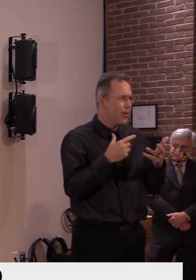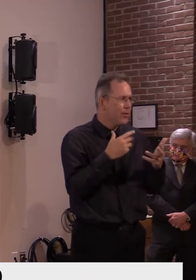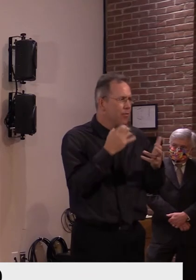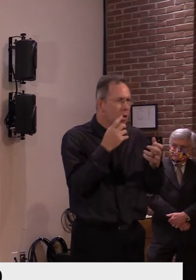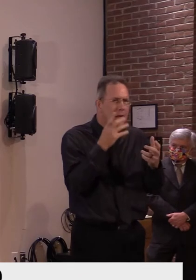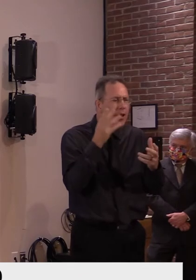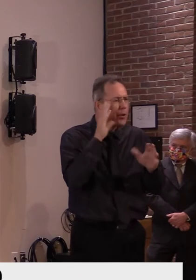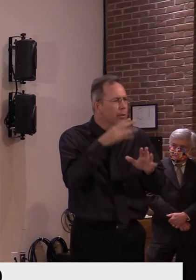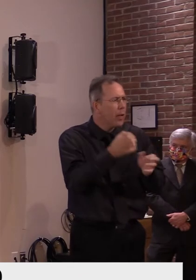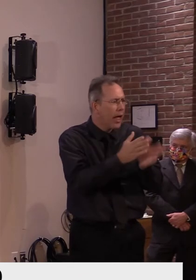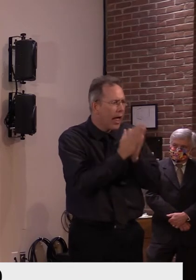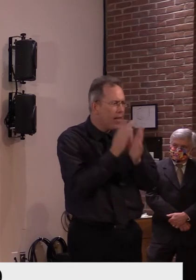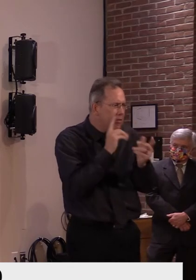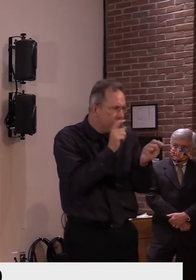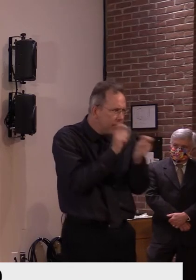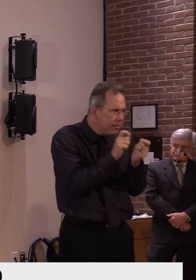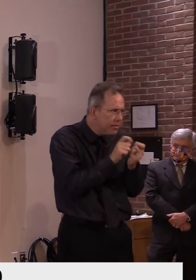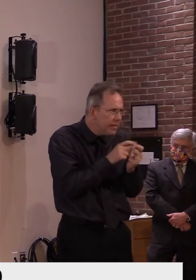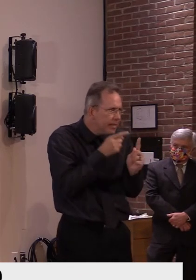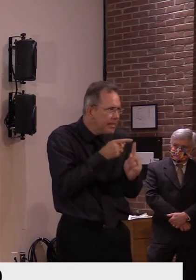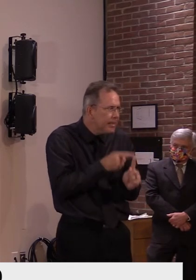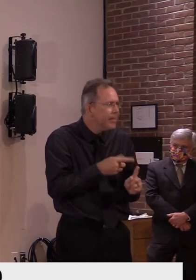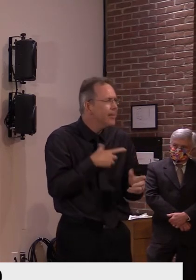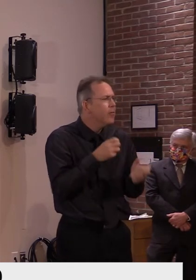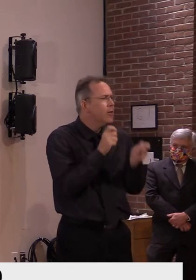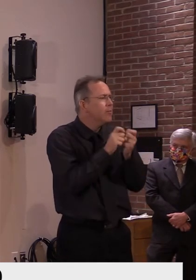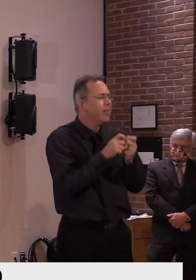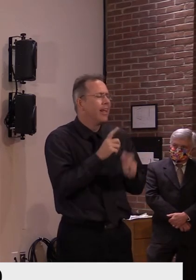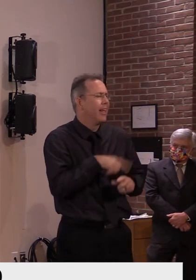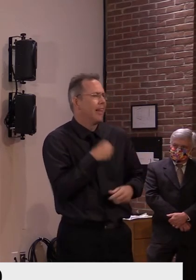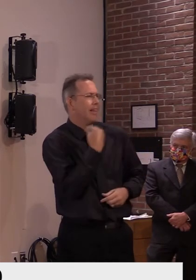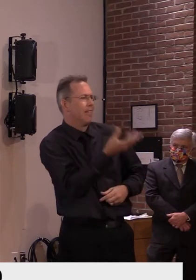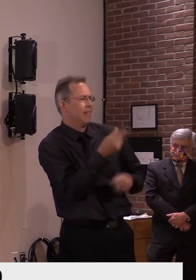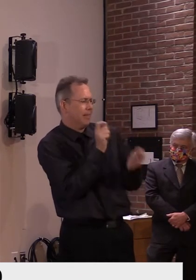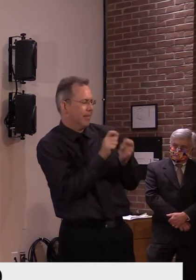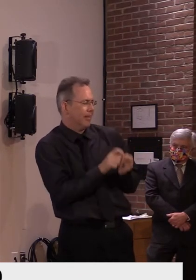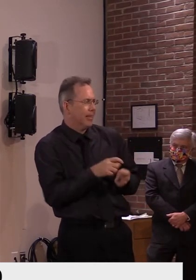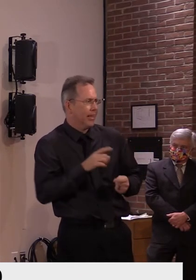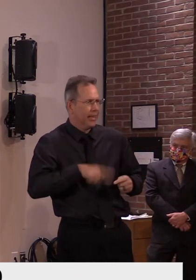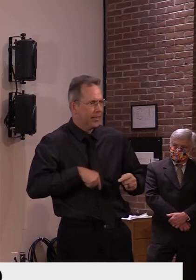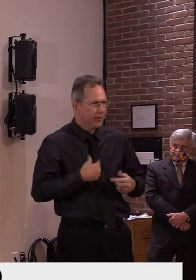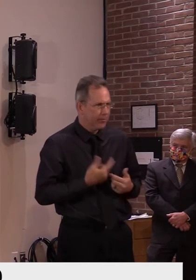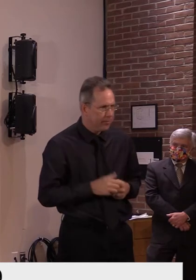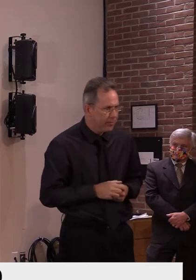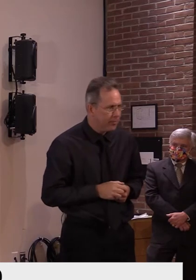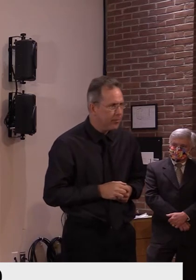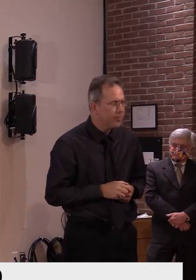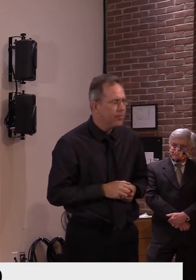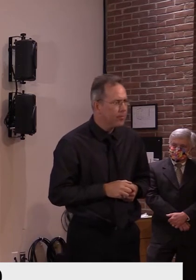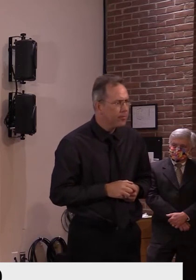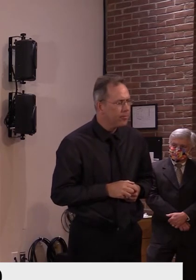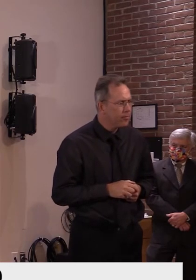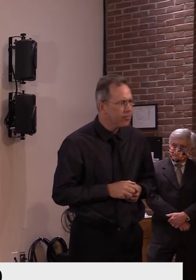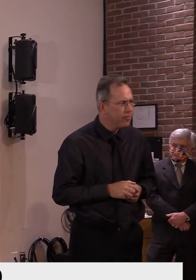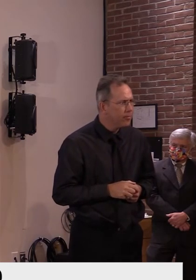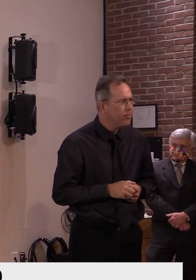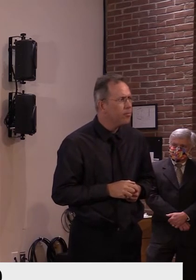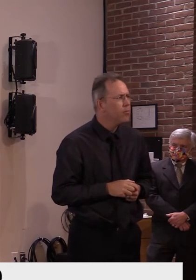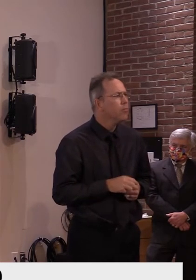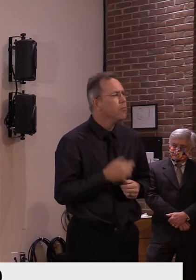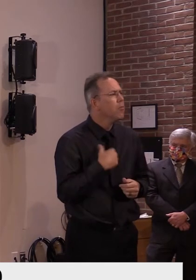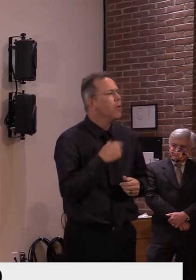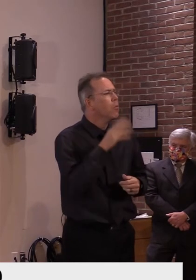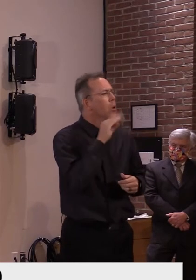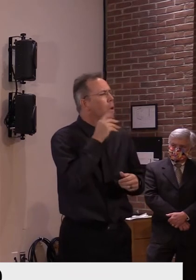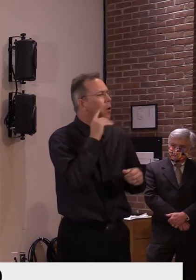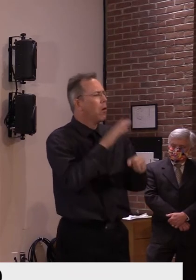Uh, we do not have that precise information. But we do have enough information surrounding the events,